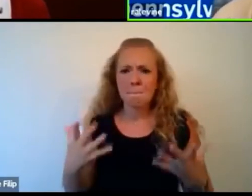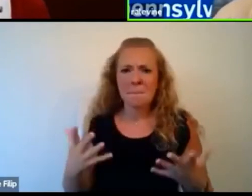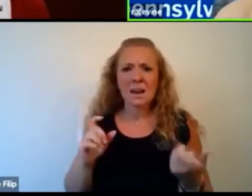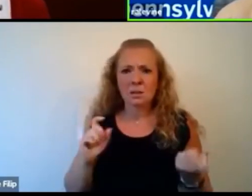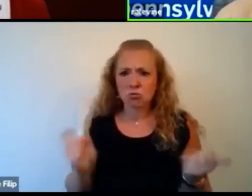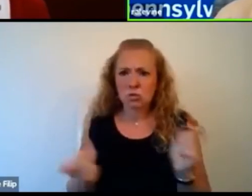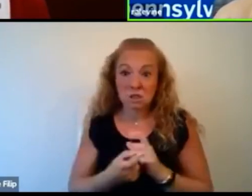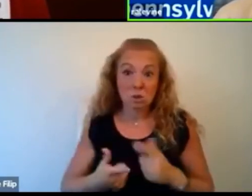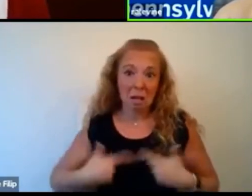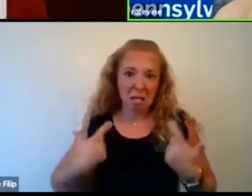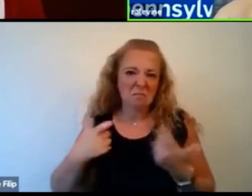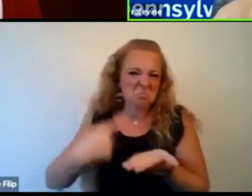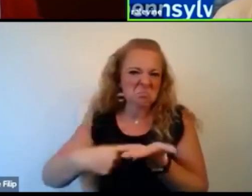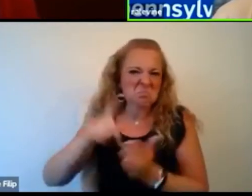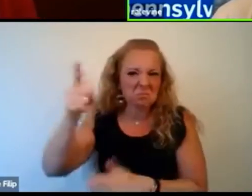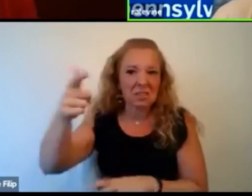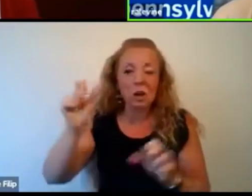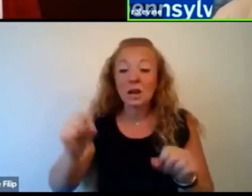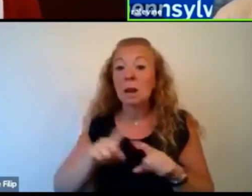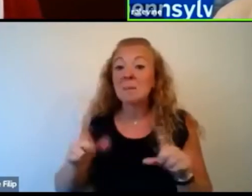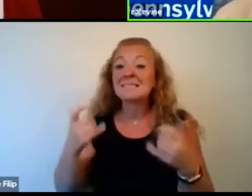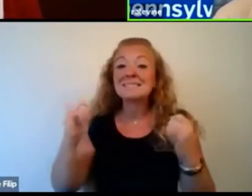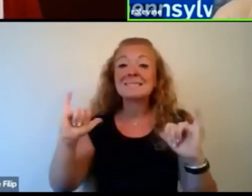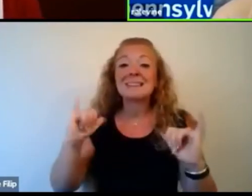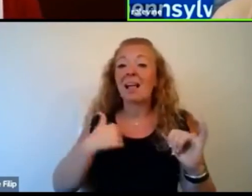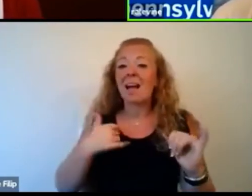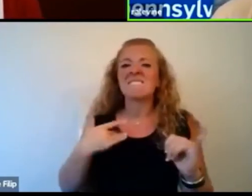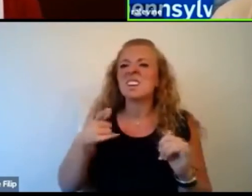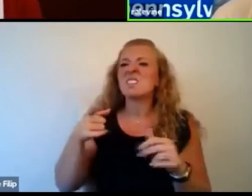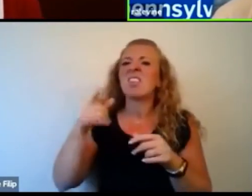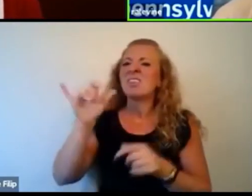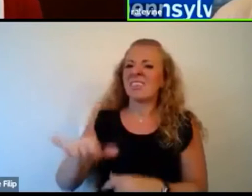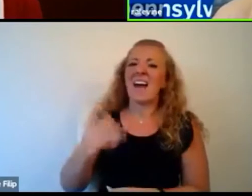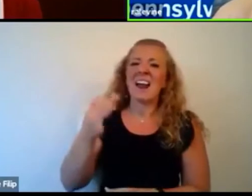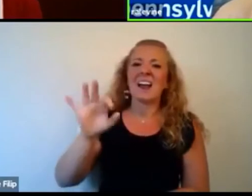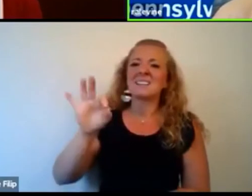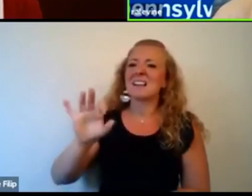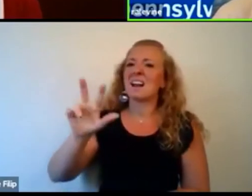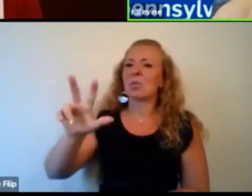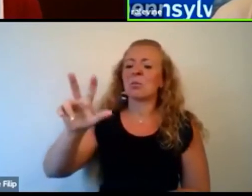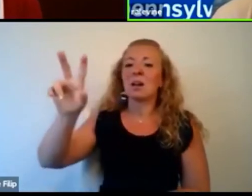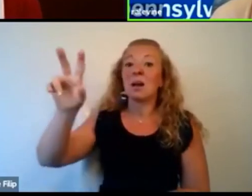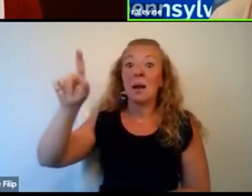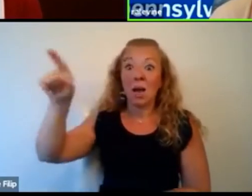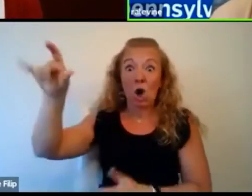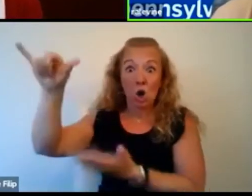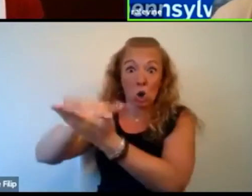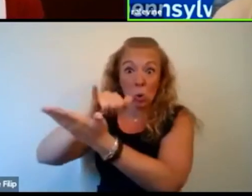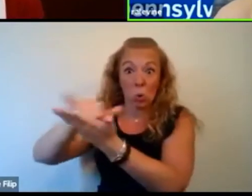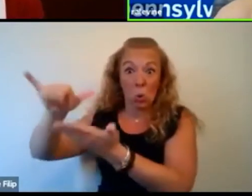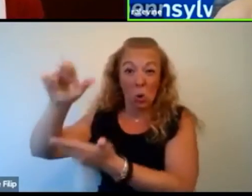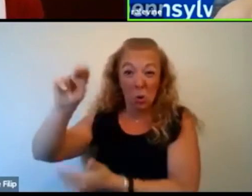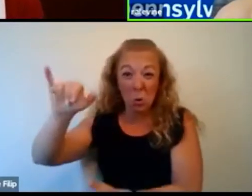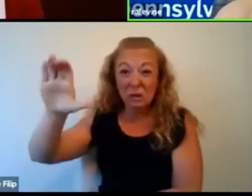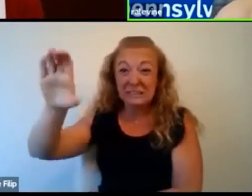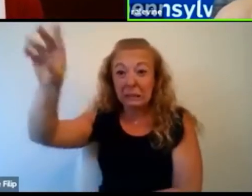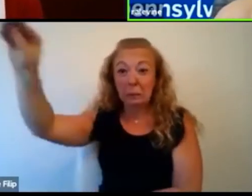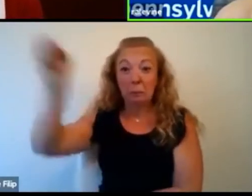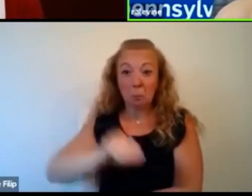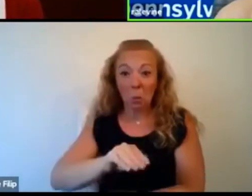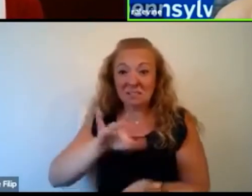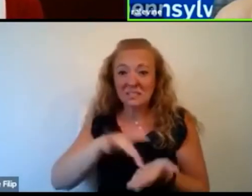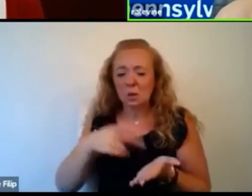We can talk about later. Uh, but I still think that this is the biggest transition I made was going from Manhattan to central Pennsylvania. Um,